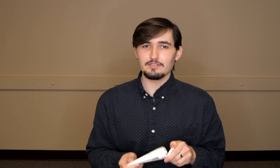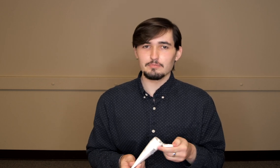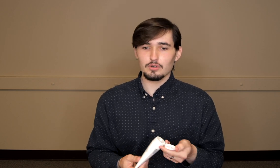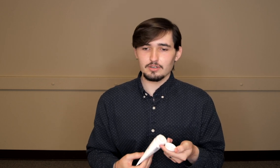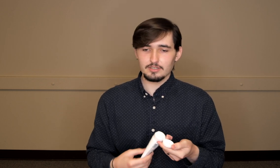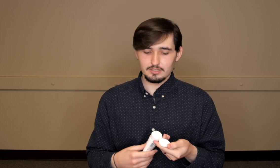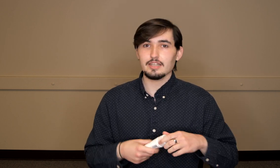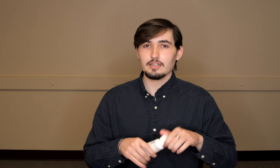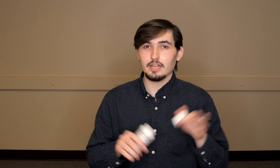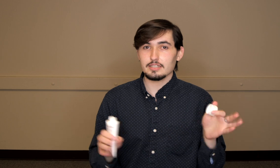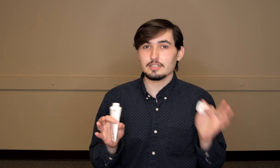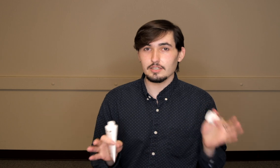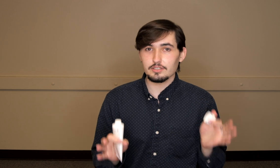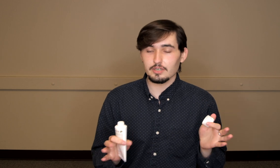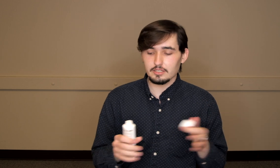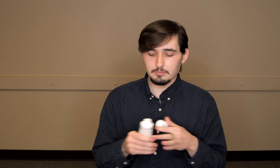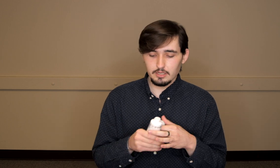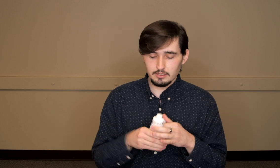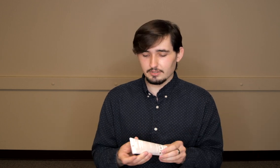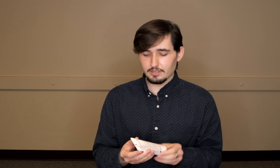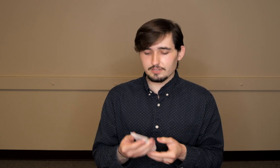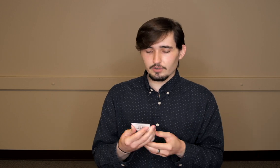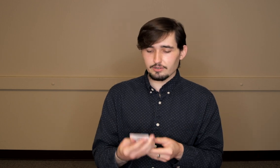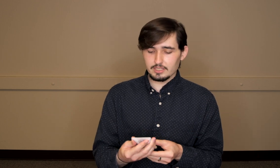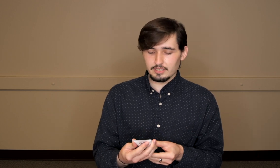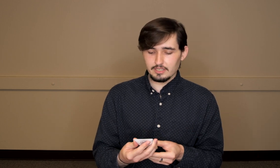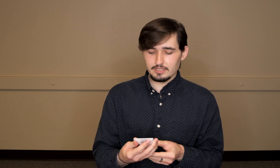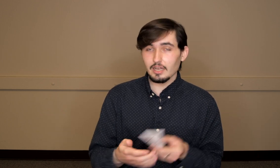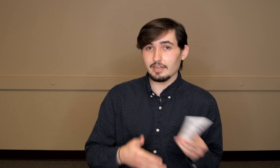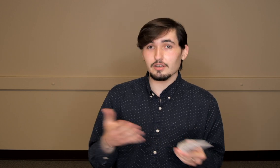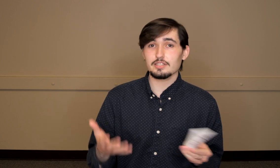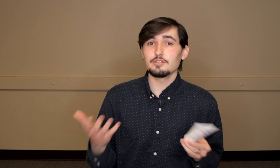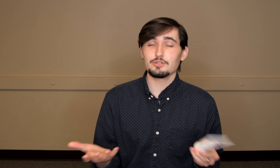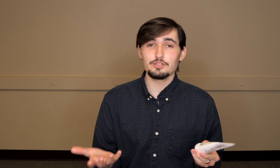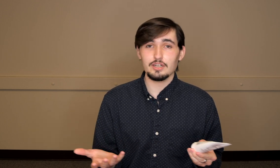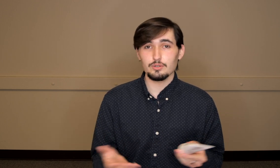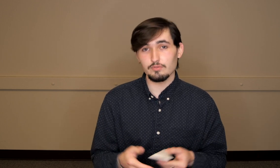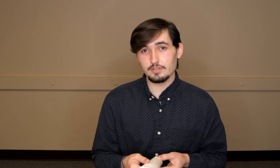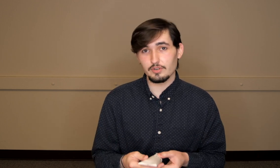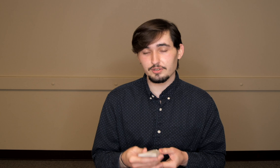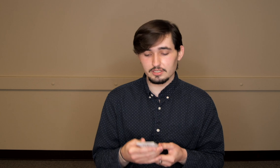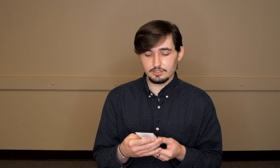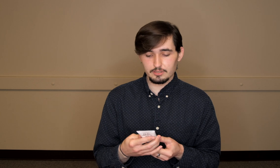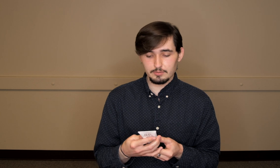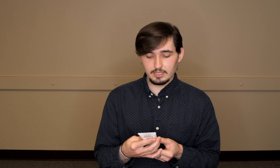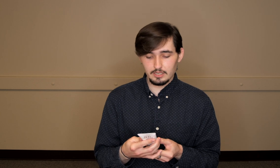of more that classic sunscreen smell. There is fragrance in this. I honestly usually try to avoid fragrance just because